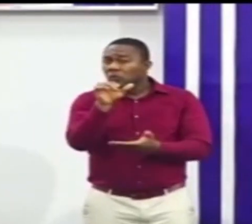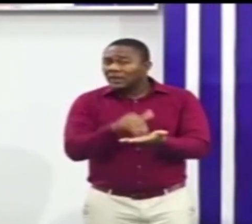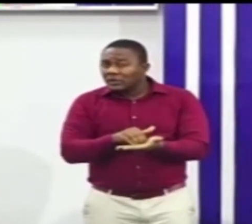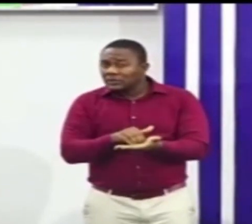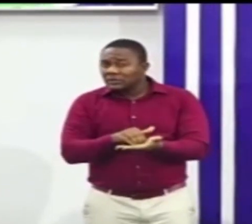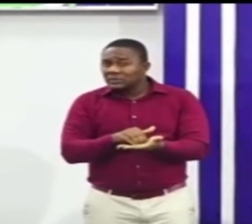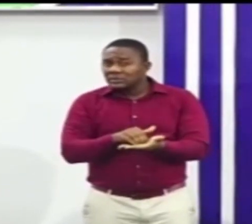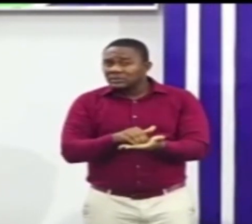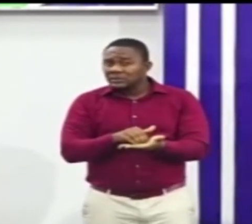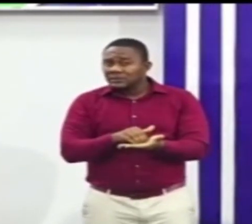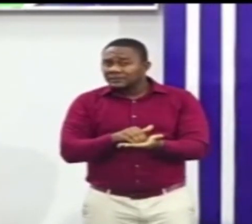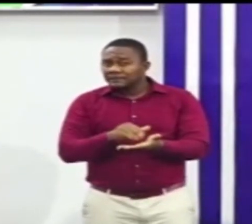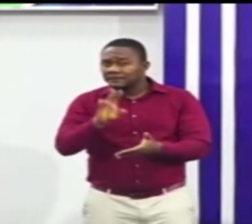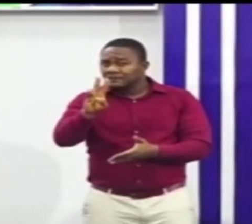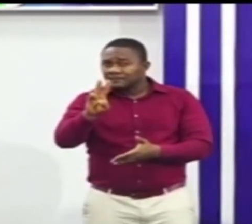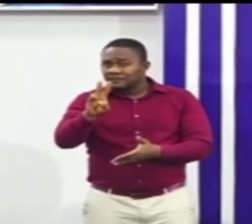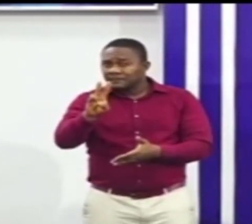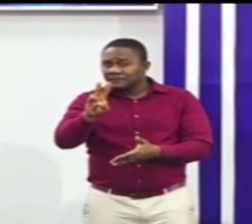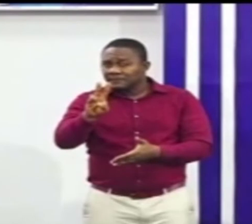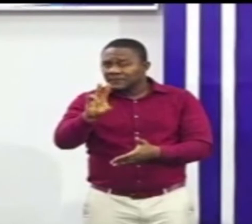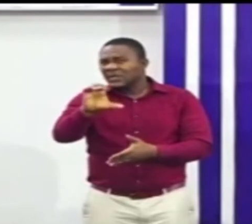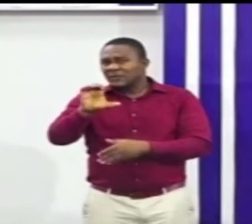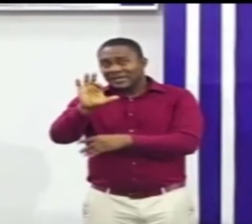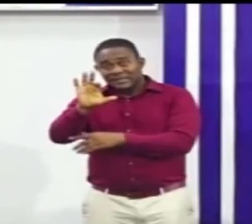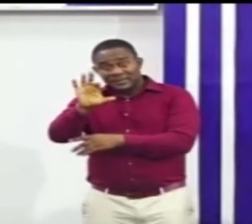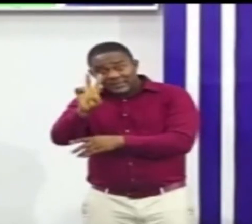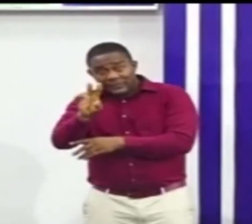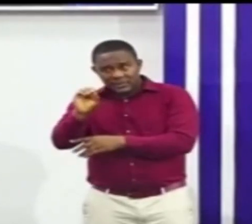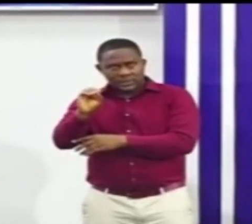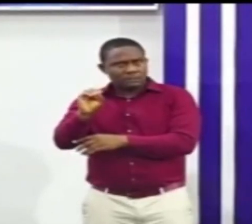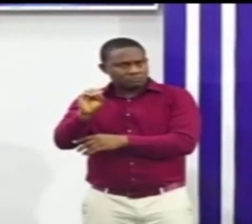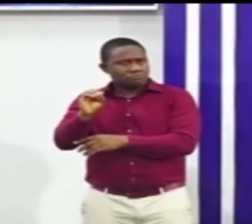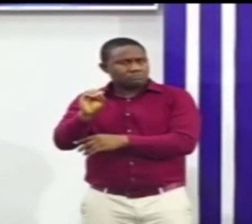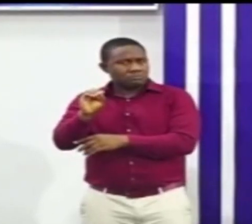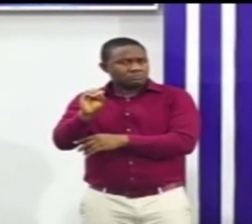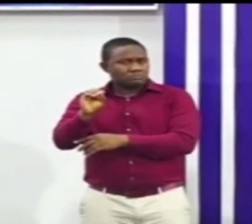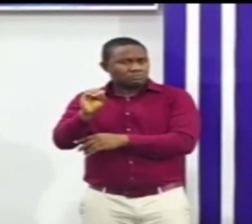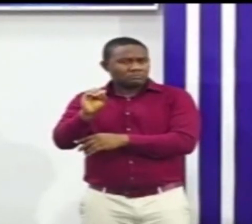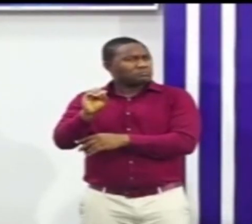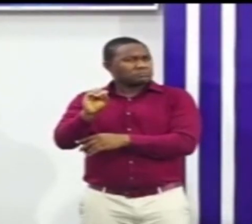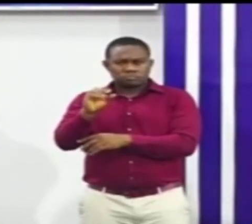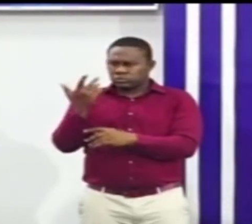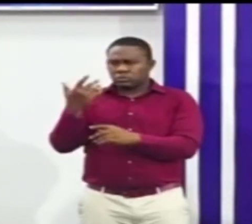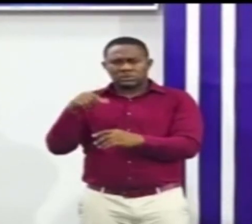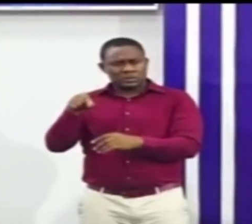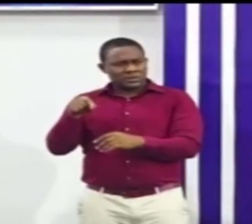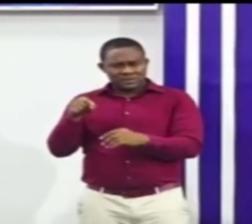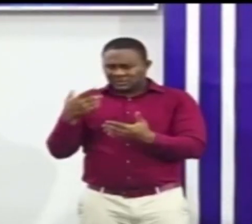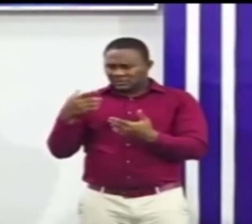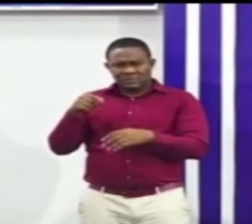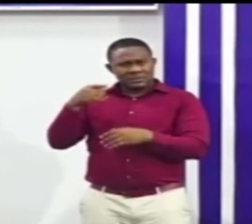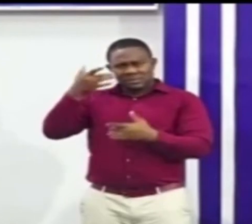active cases. When we say active cases, what does that mean?